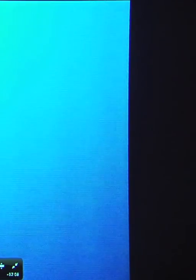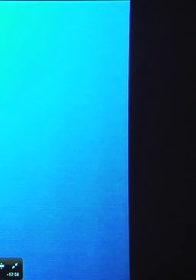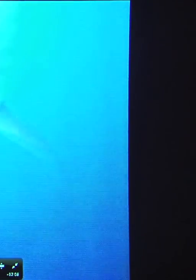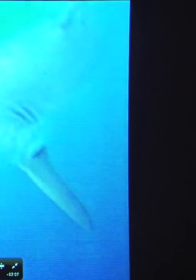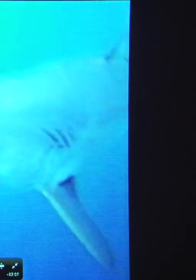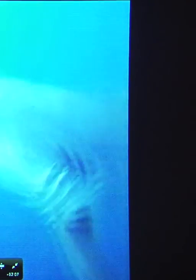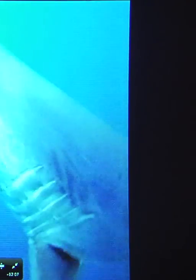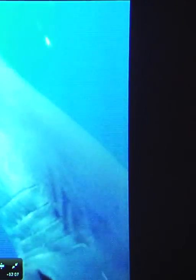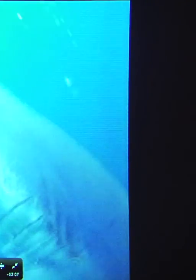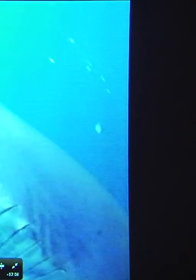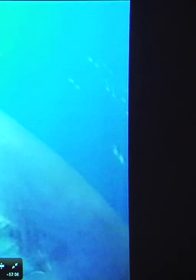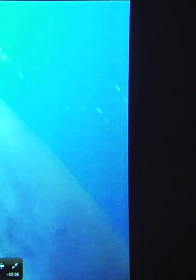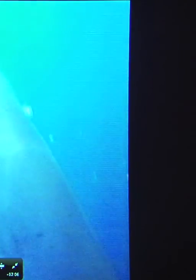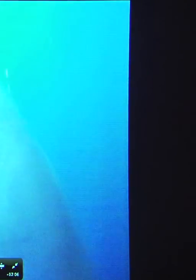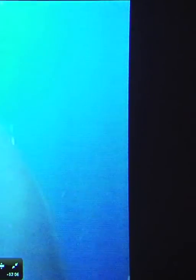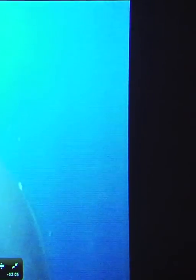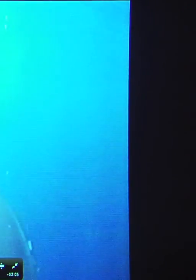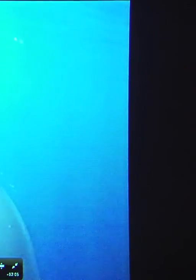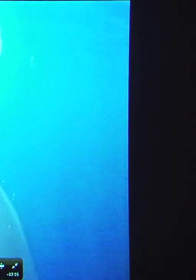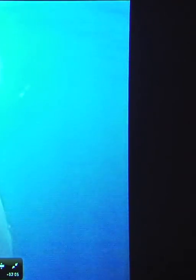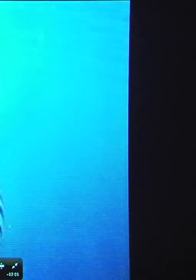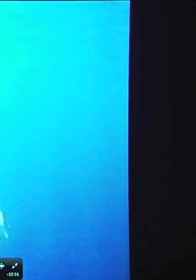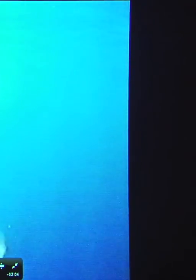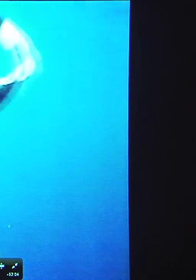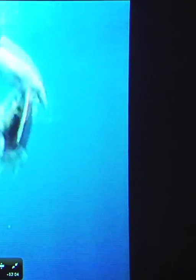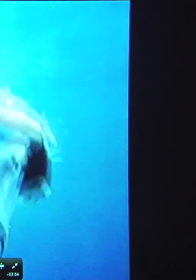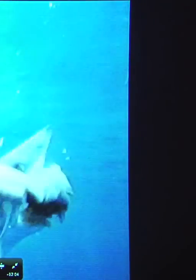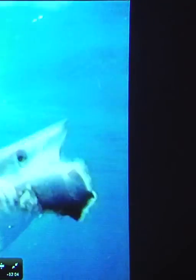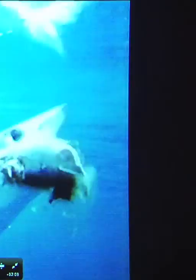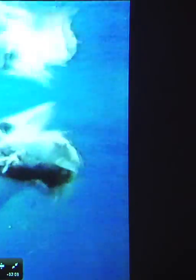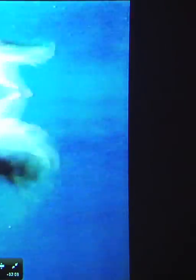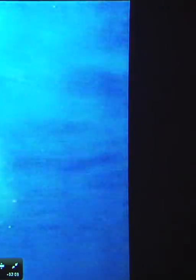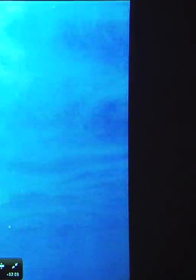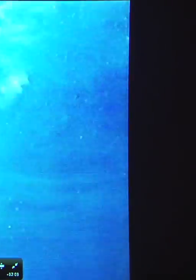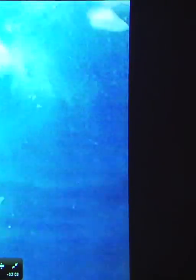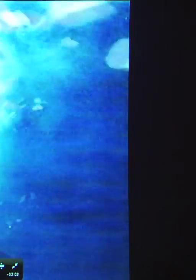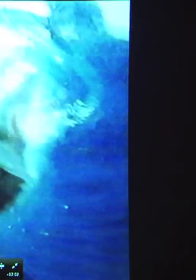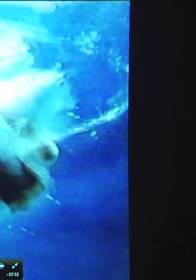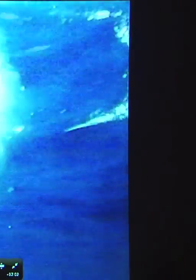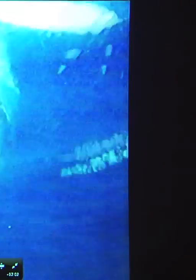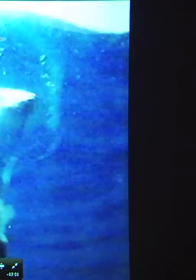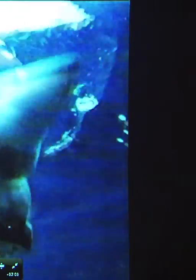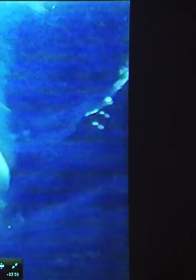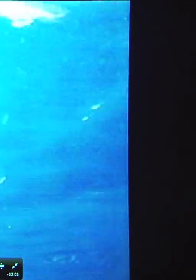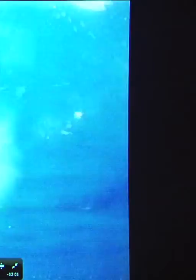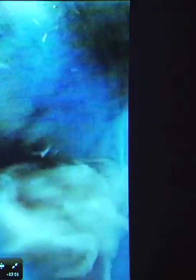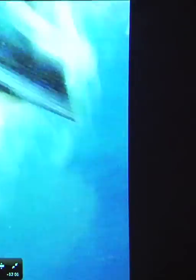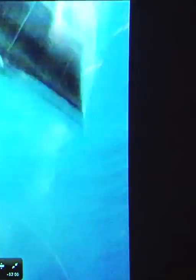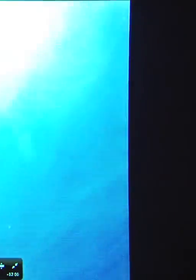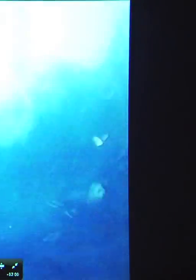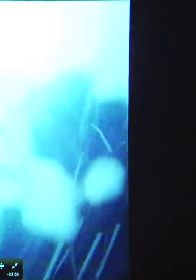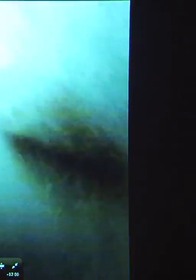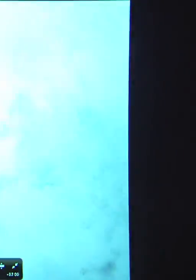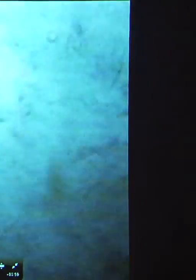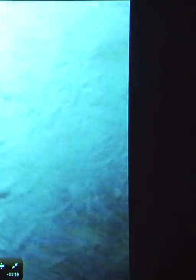is going to protect the eye from damage during feeding of live prey items. Throughout our encounters, we have not seen this in a closely related